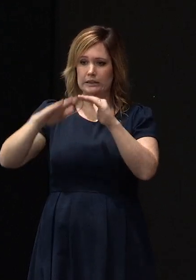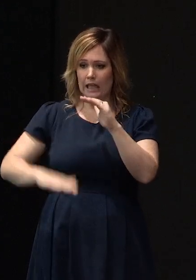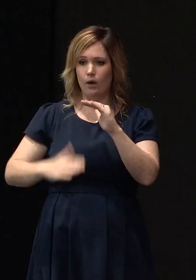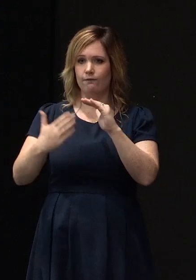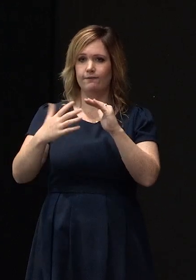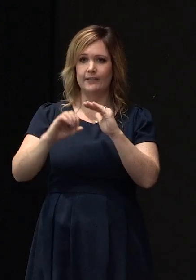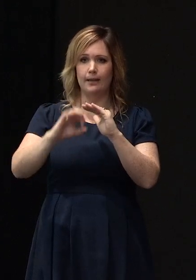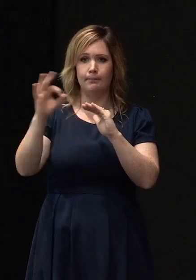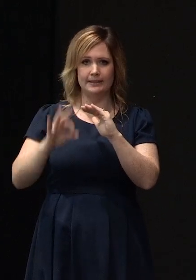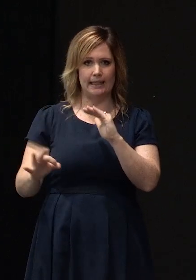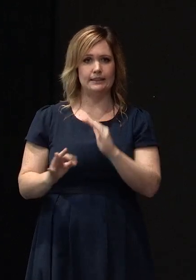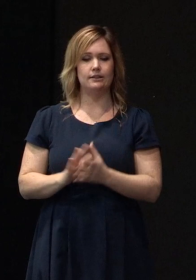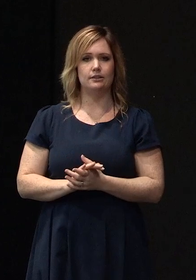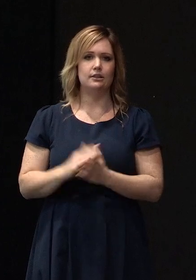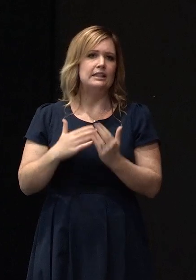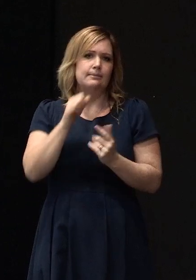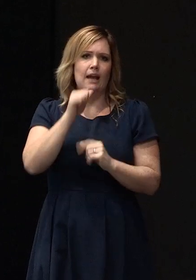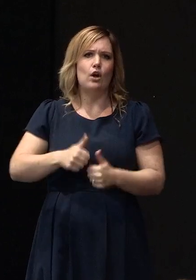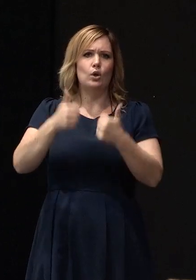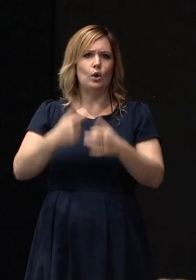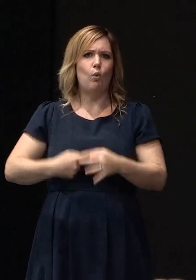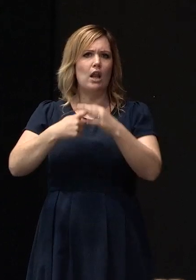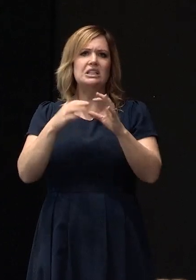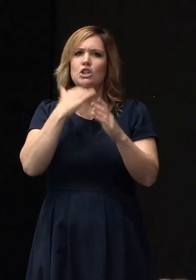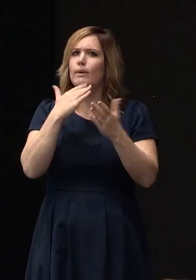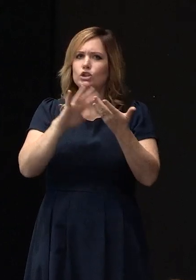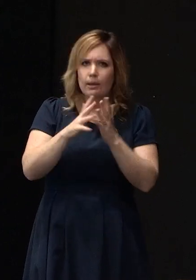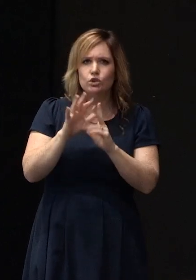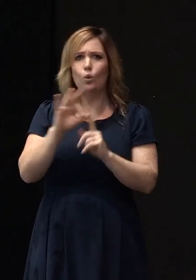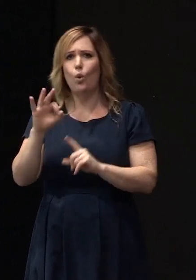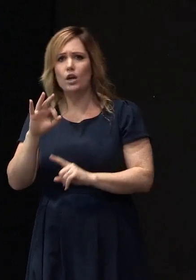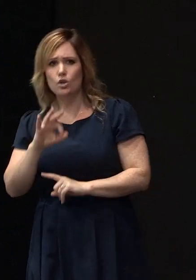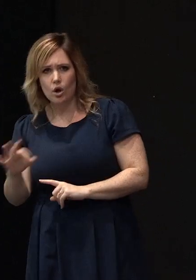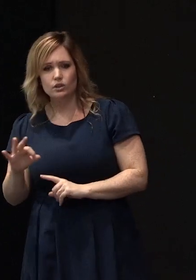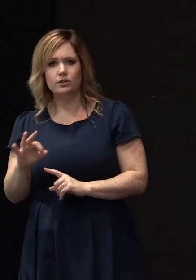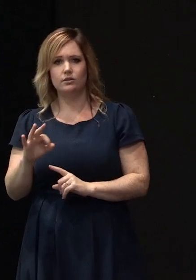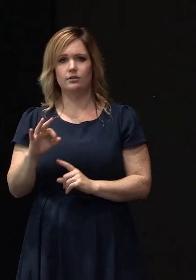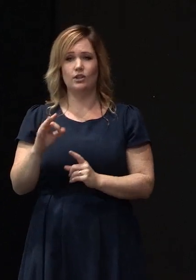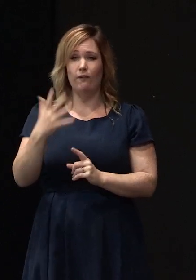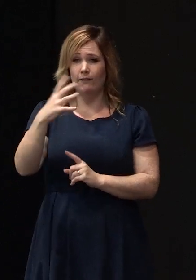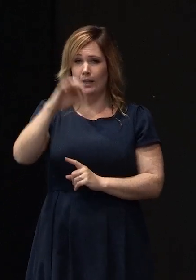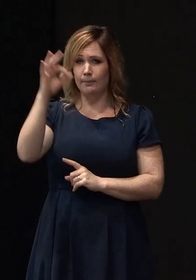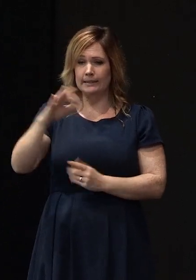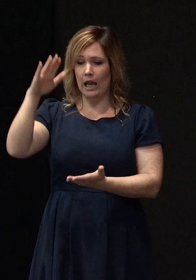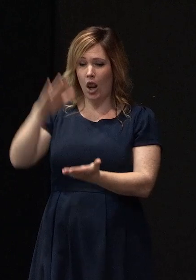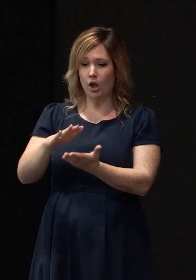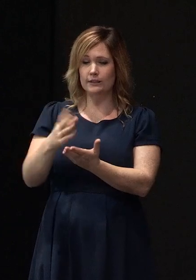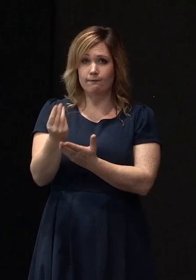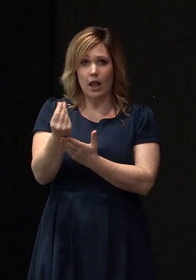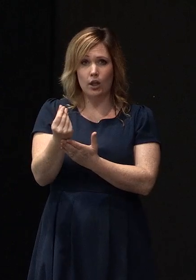away whether it be in good condition or not if it's in TC3 stigma you're stuck with a 50% loss in value